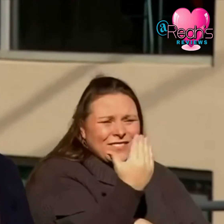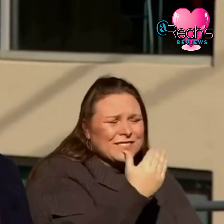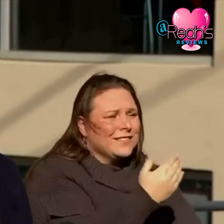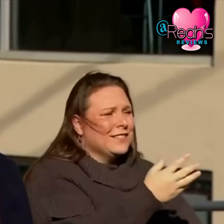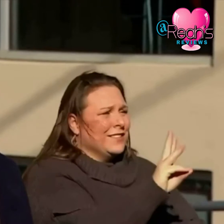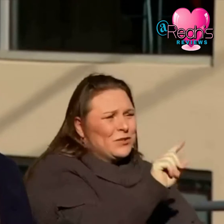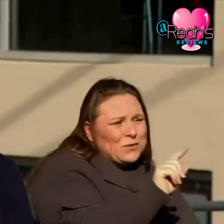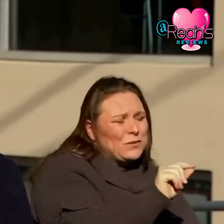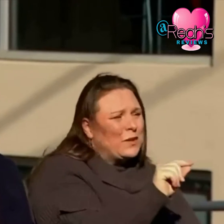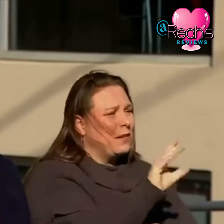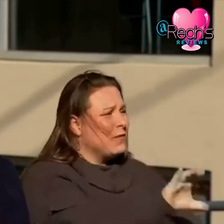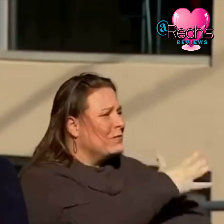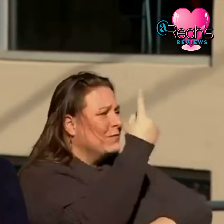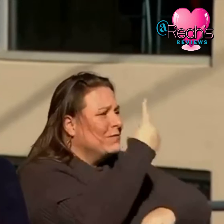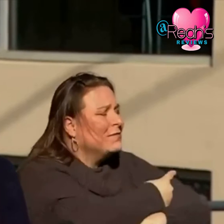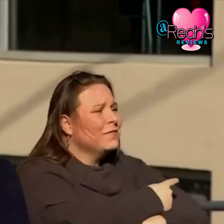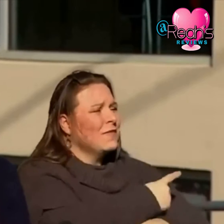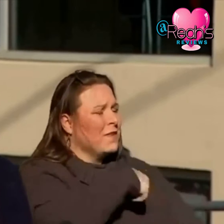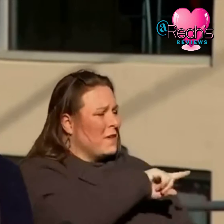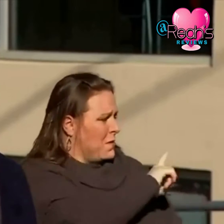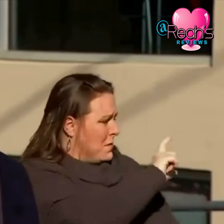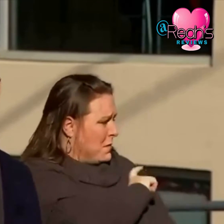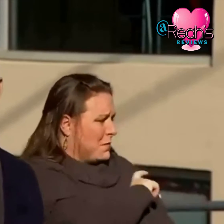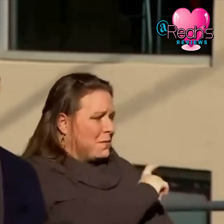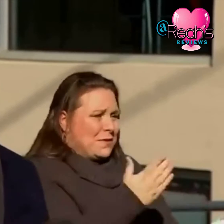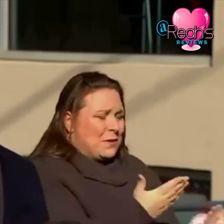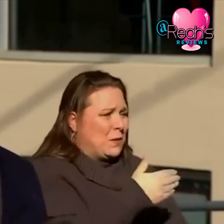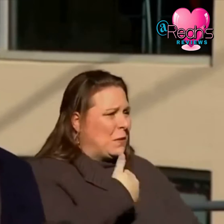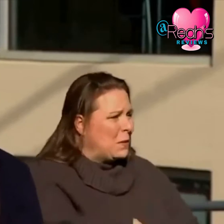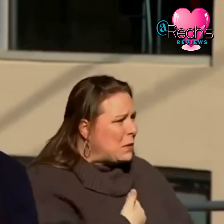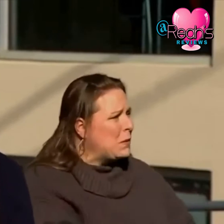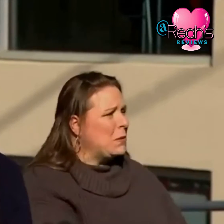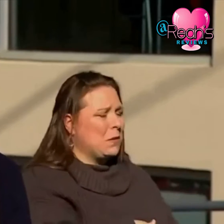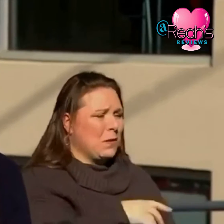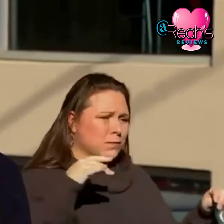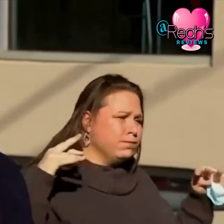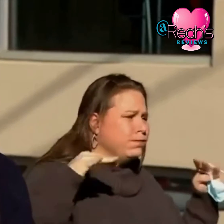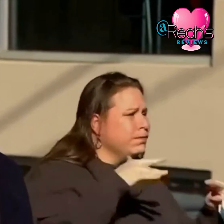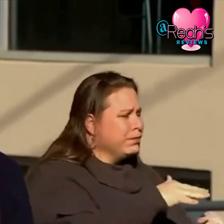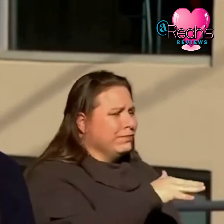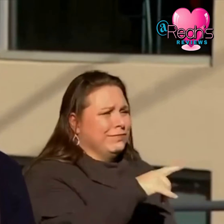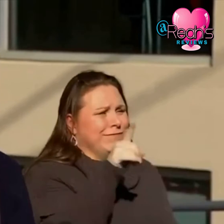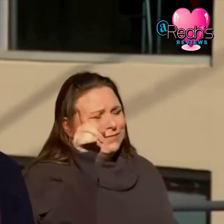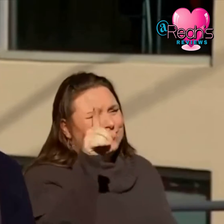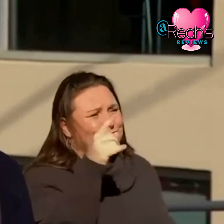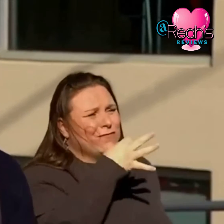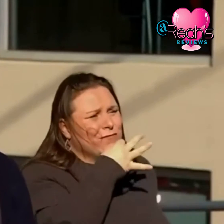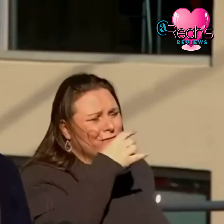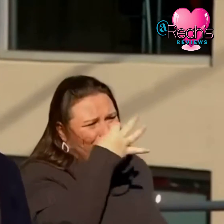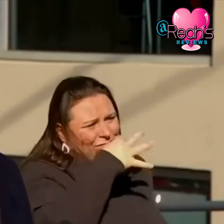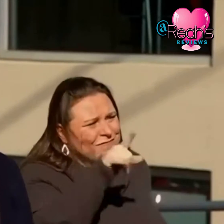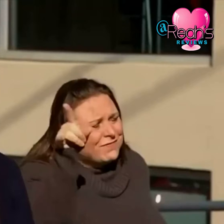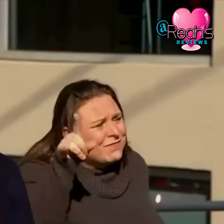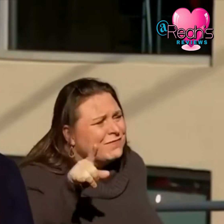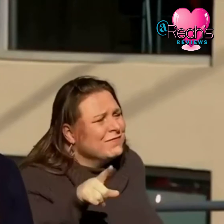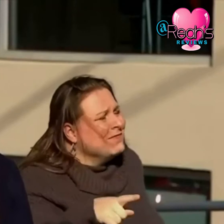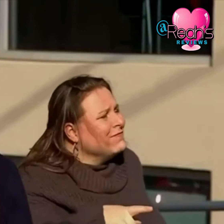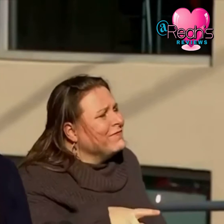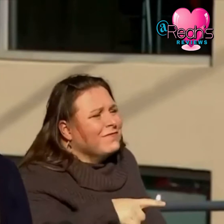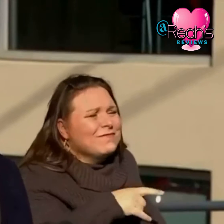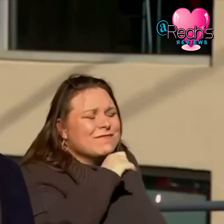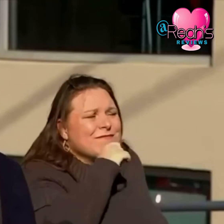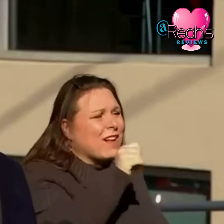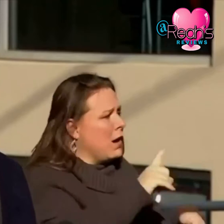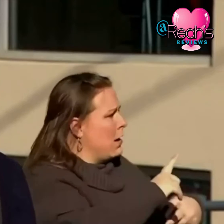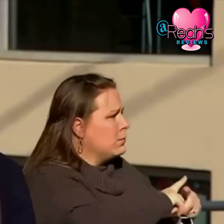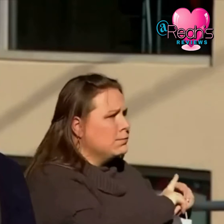so on Christmas morning Metro Nashville police officers just a number of blocks north of here didn't run away from danger